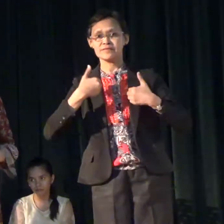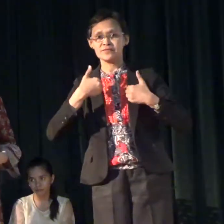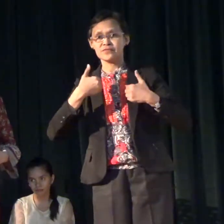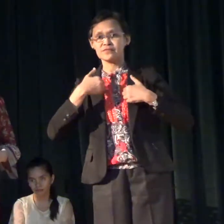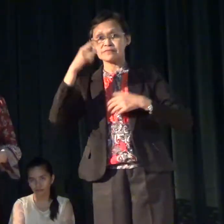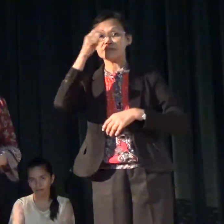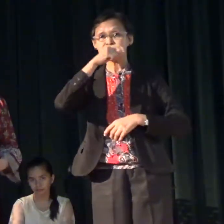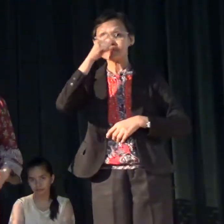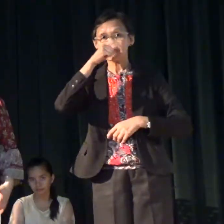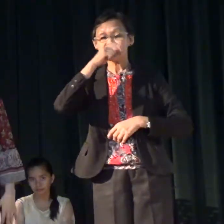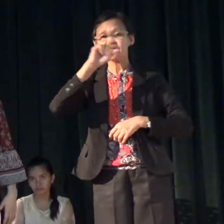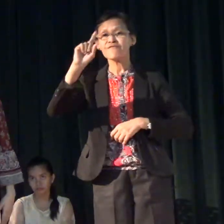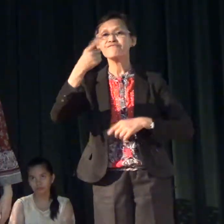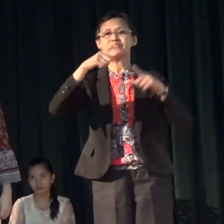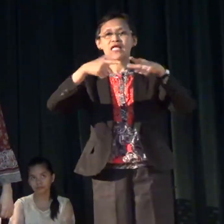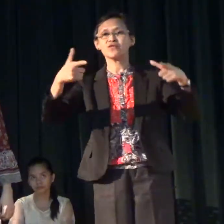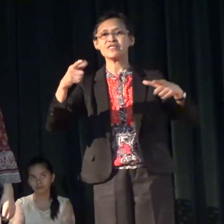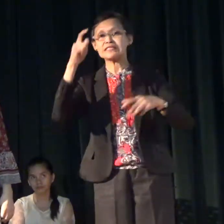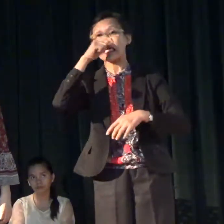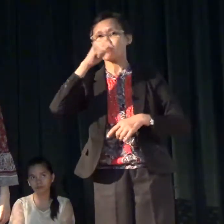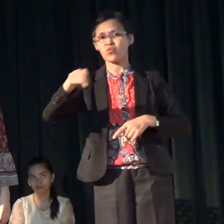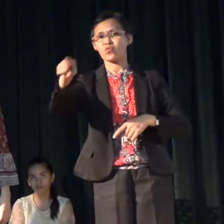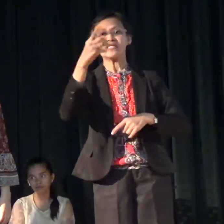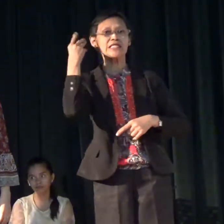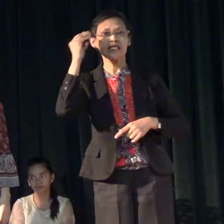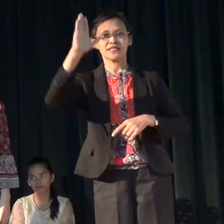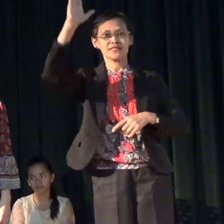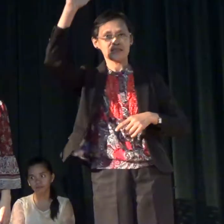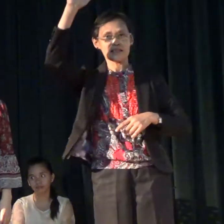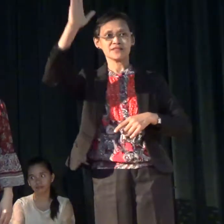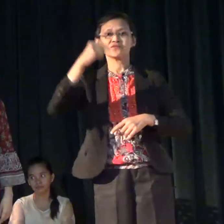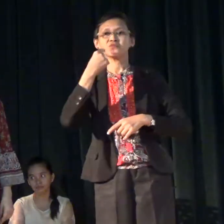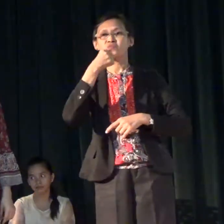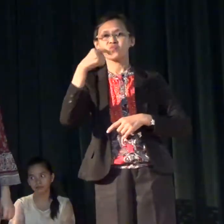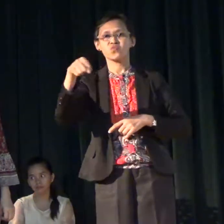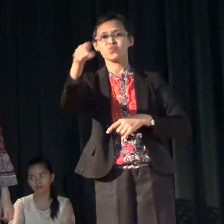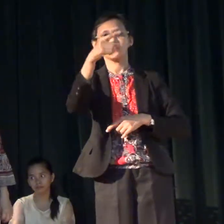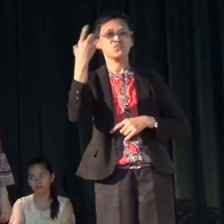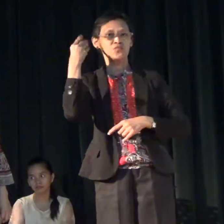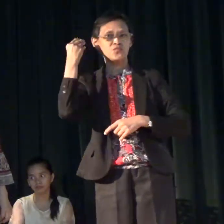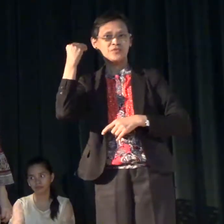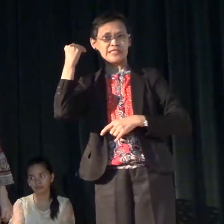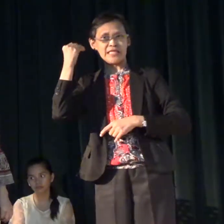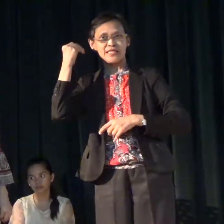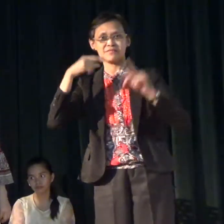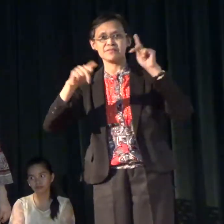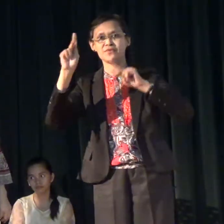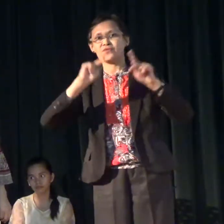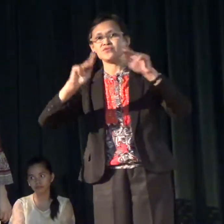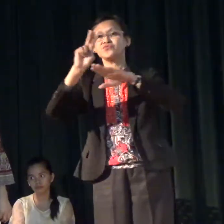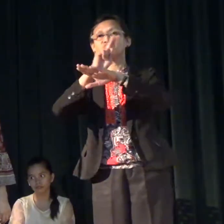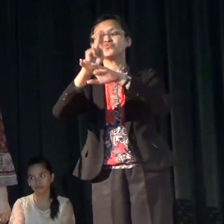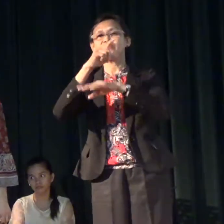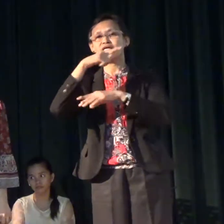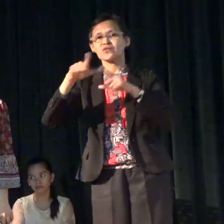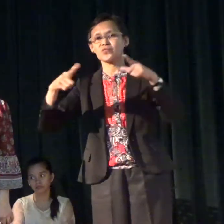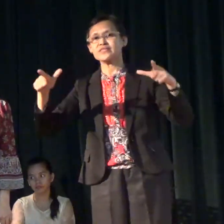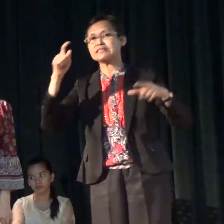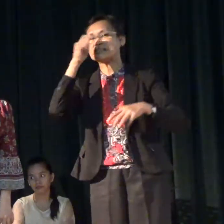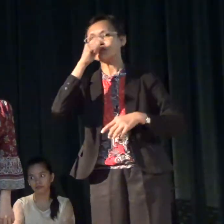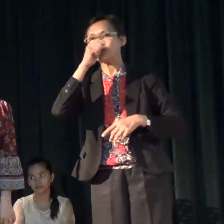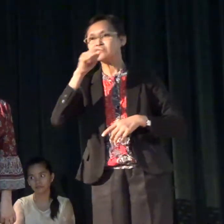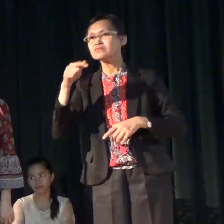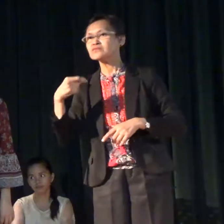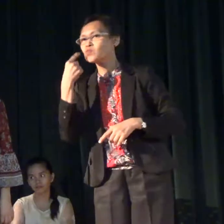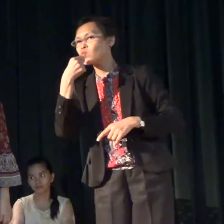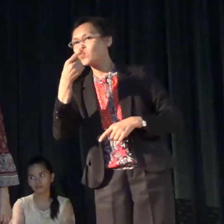Tagalog as your first language. Tagalog ang first language, hearing person pa. Who among